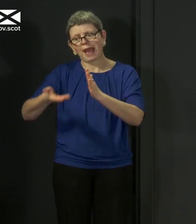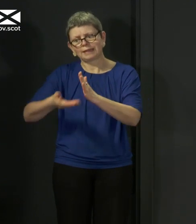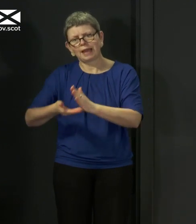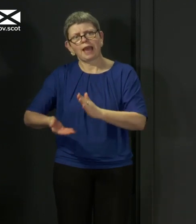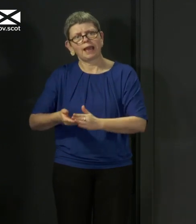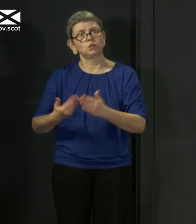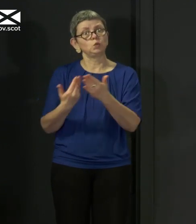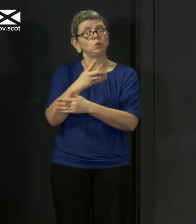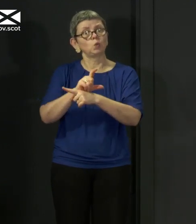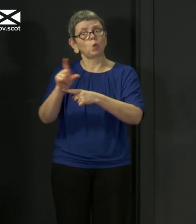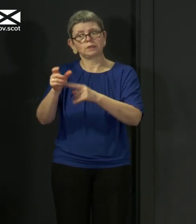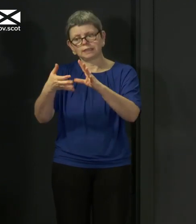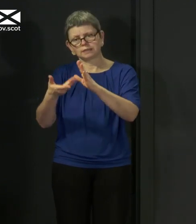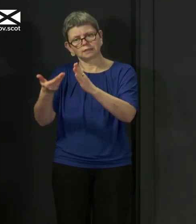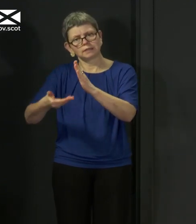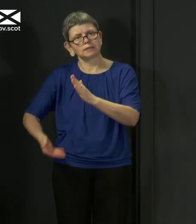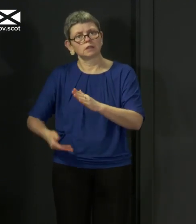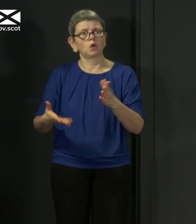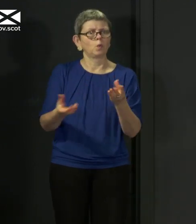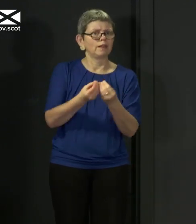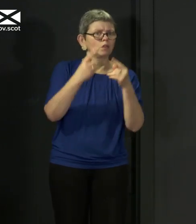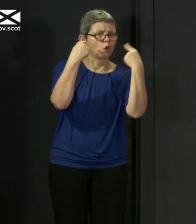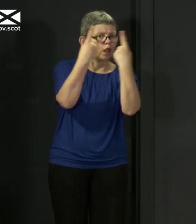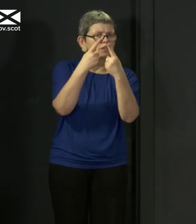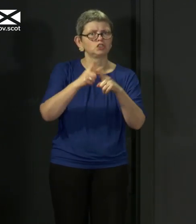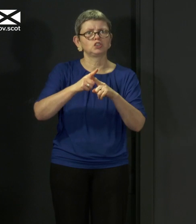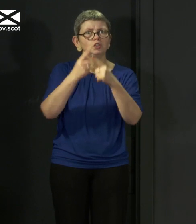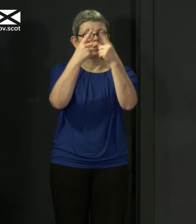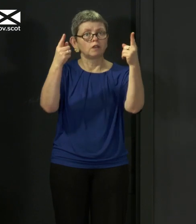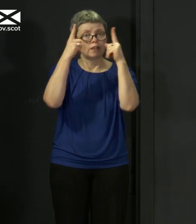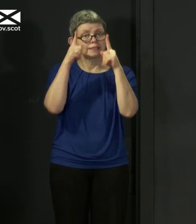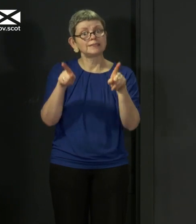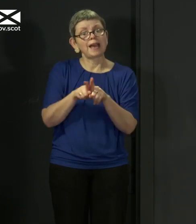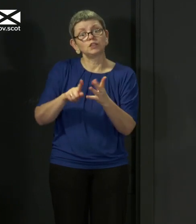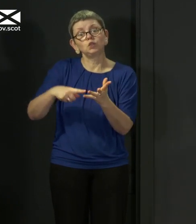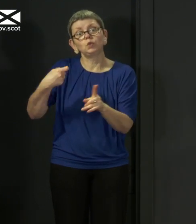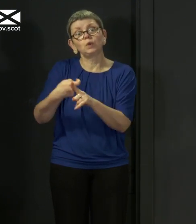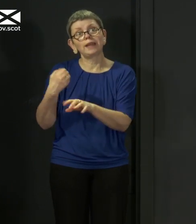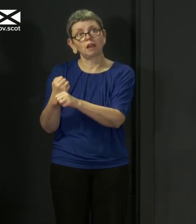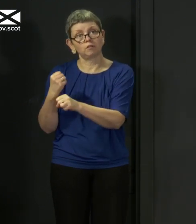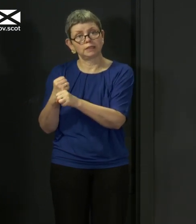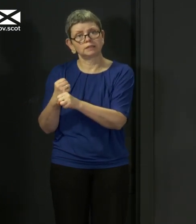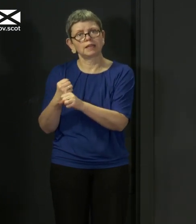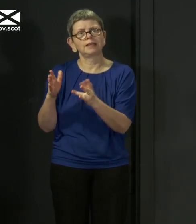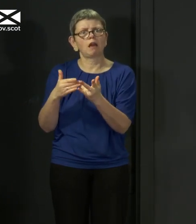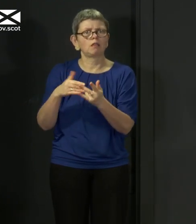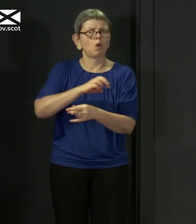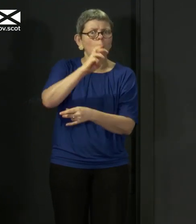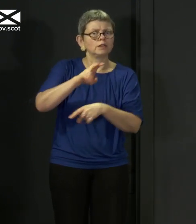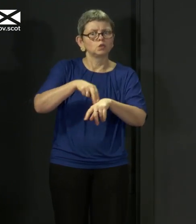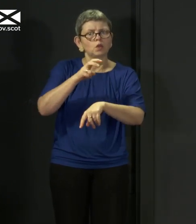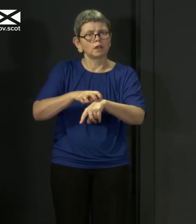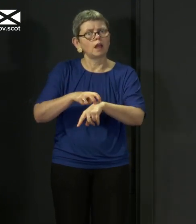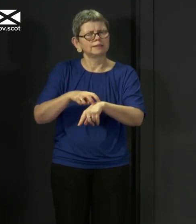and universities. We're also working with the UK government and the other devolved administrations who are all developing similar initiatives in order to